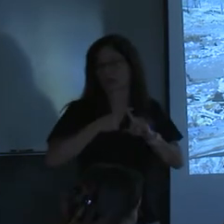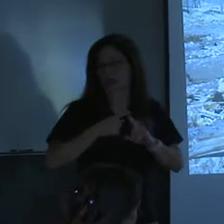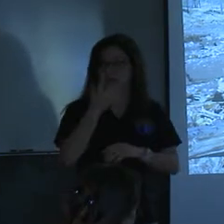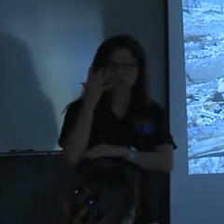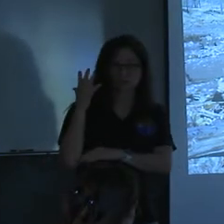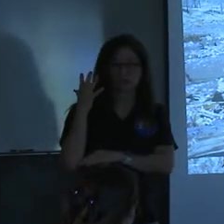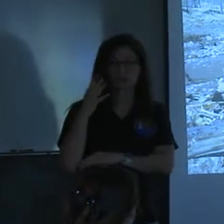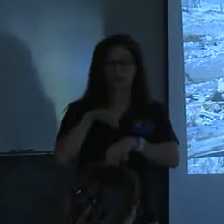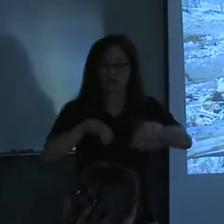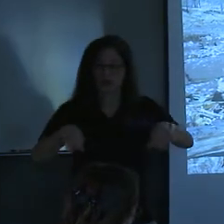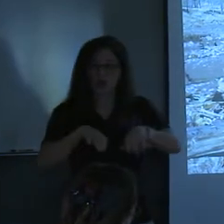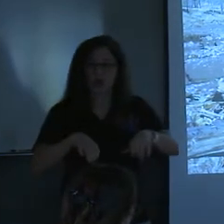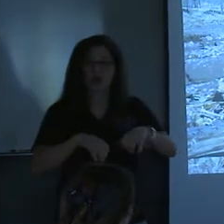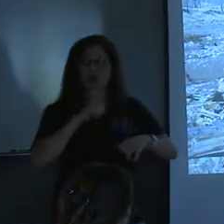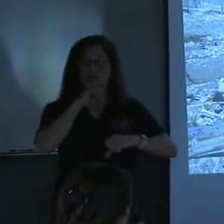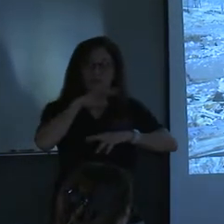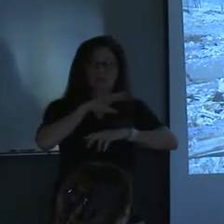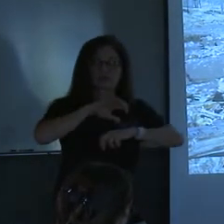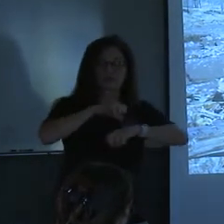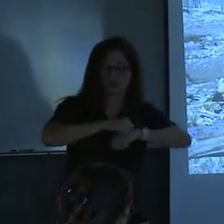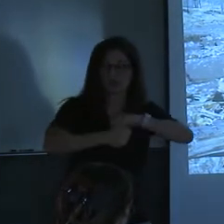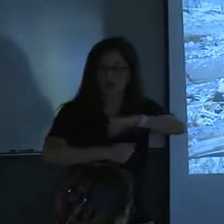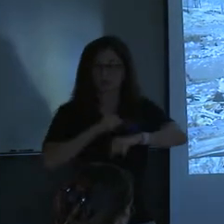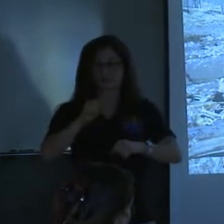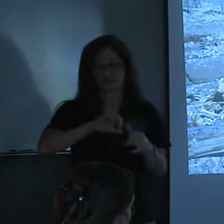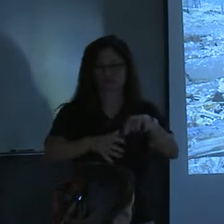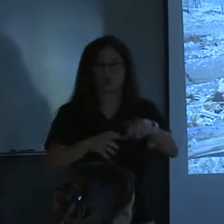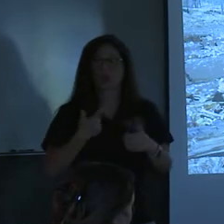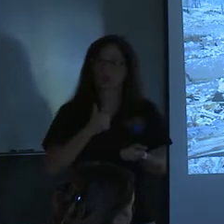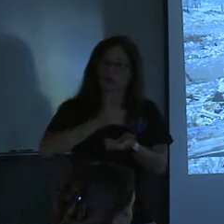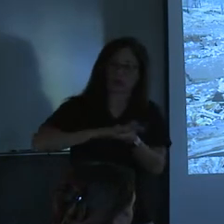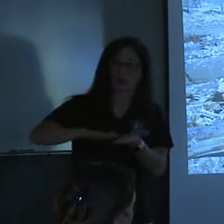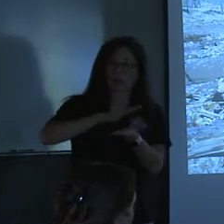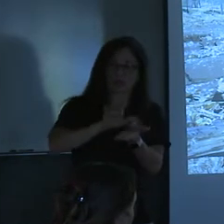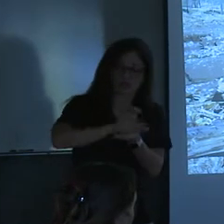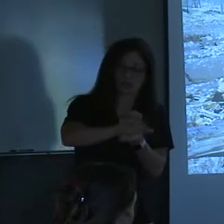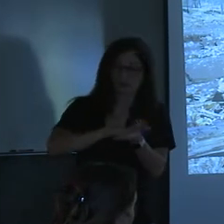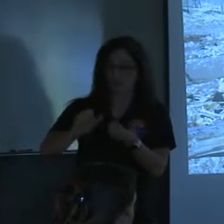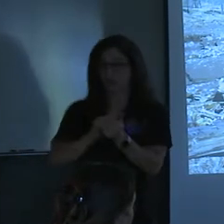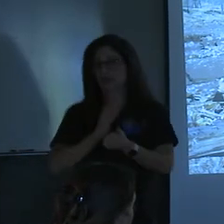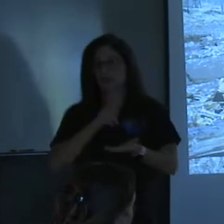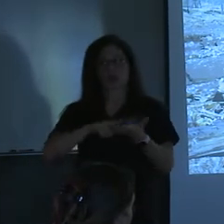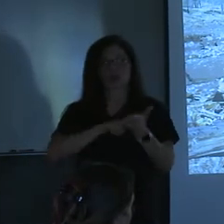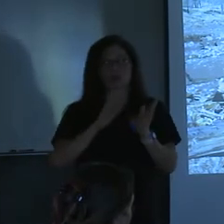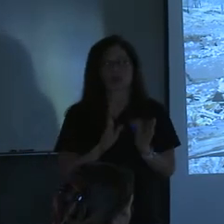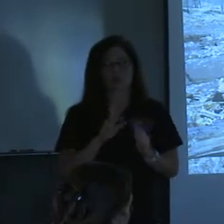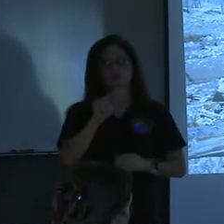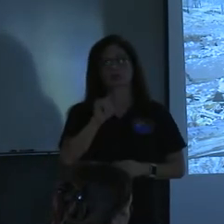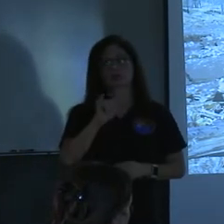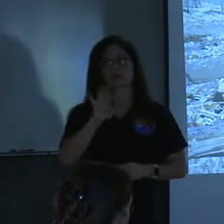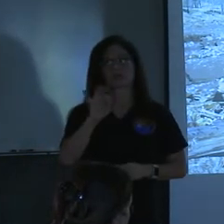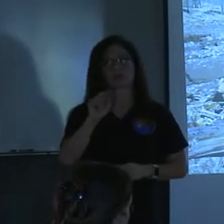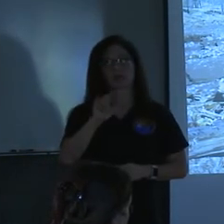logs and debris and things like that, definitely so. We're cleaning the material out with our contractors. Tiffany Construction